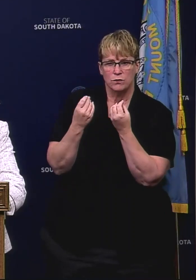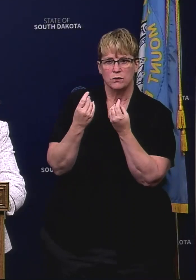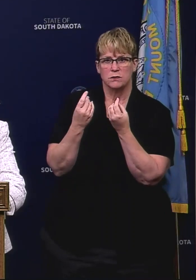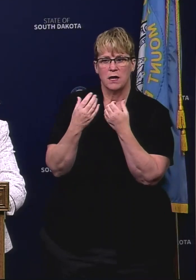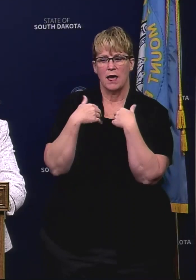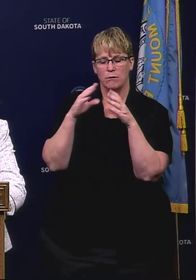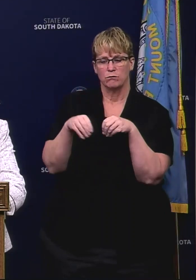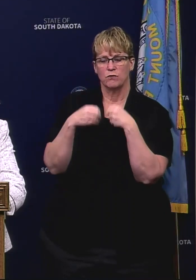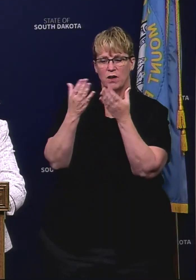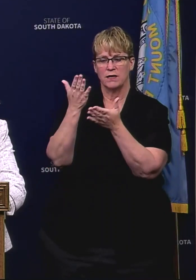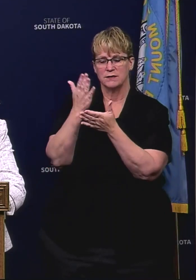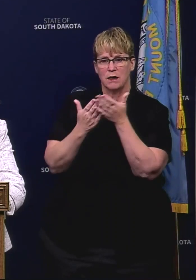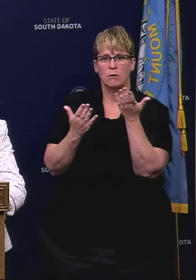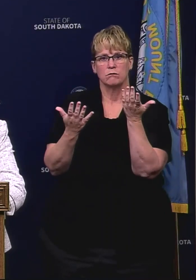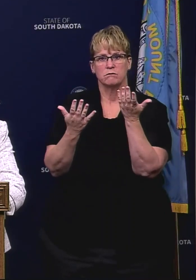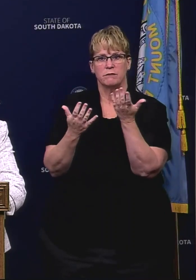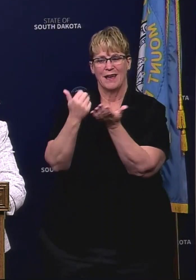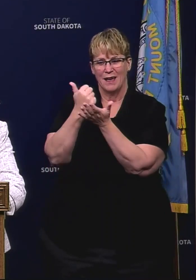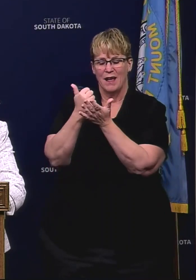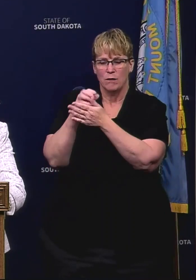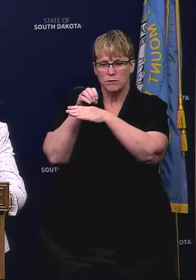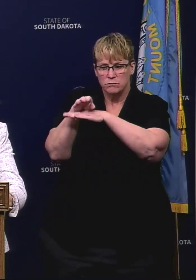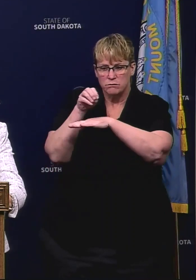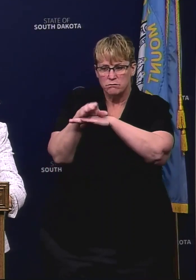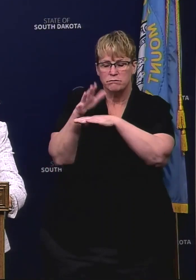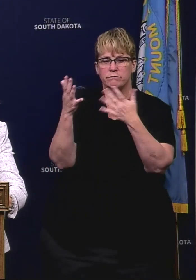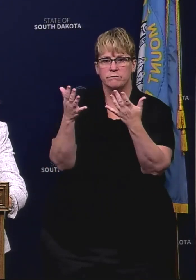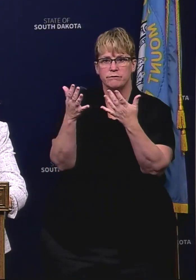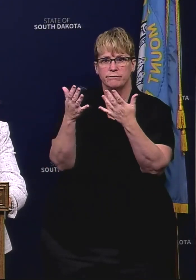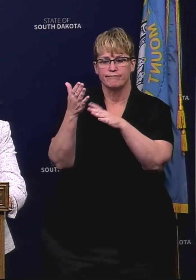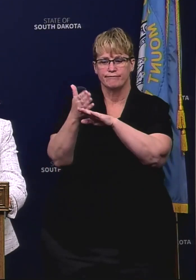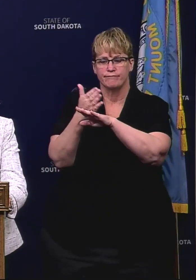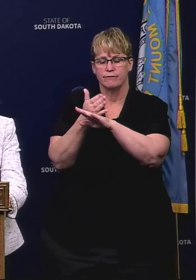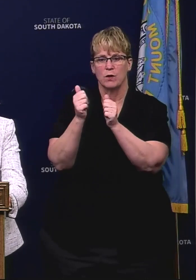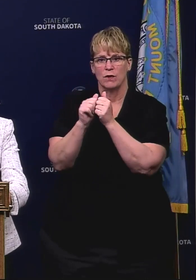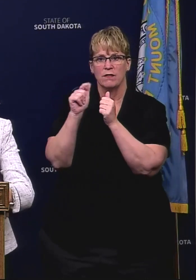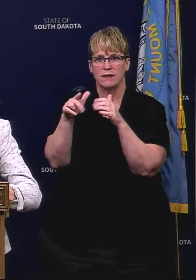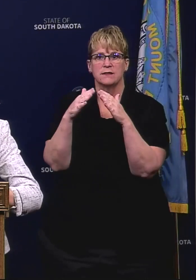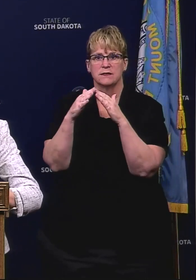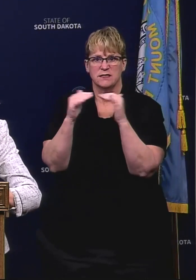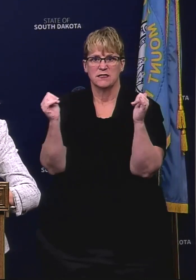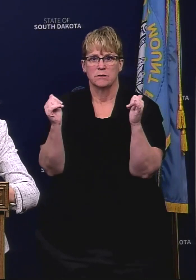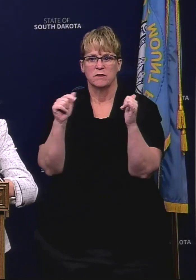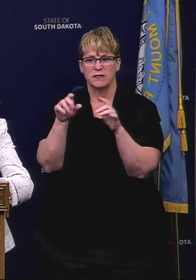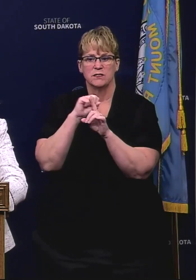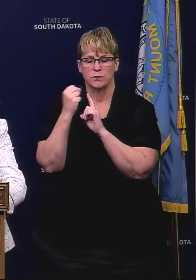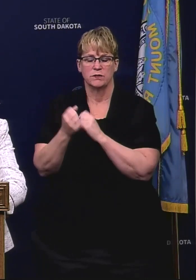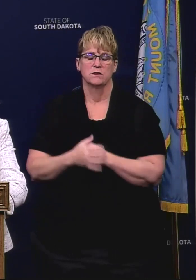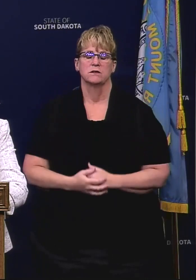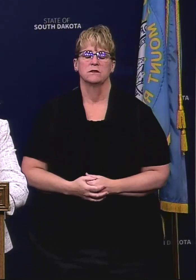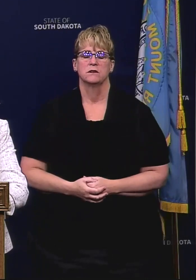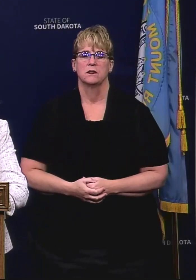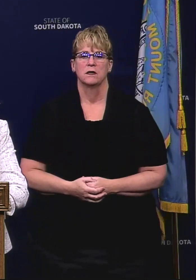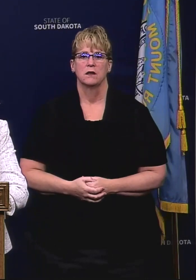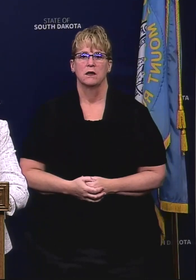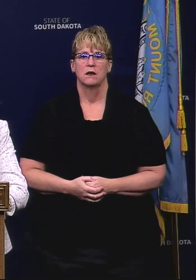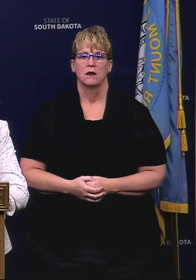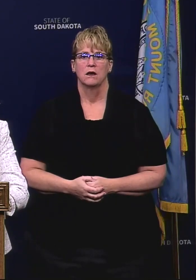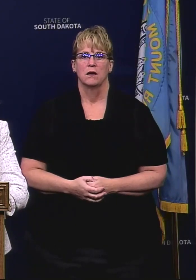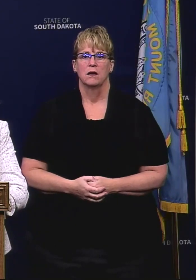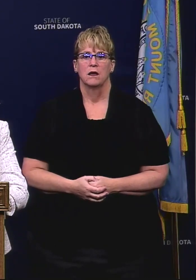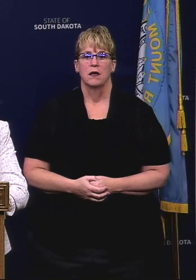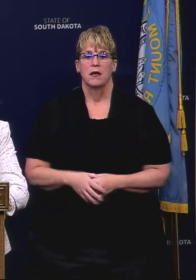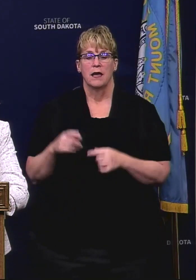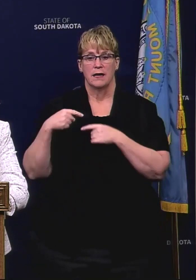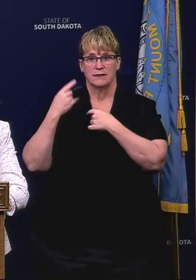able to provide some some technical assistance to help them navigate through this through the scenario. We've done a couple of site